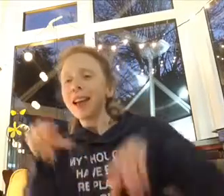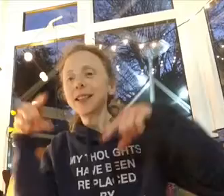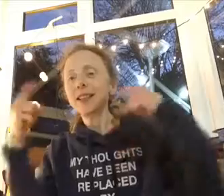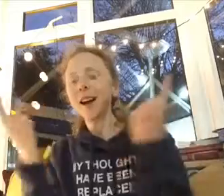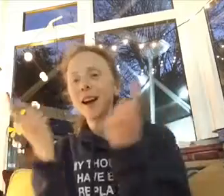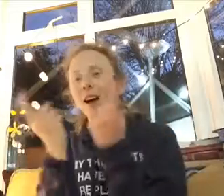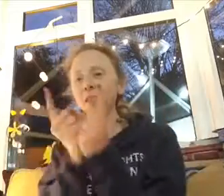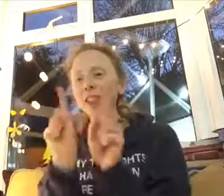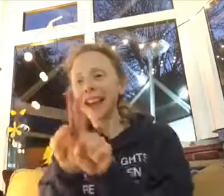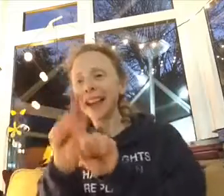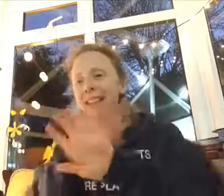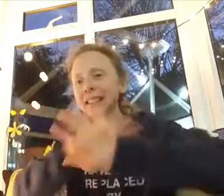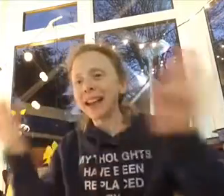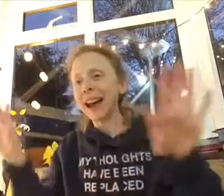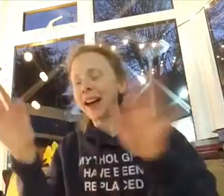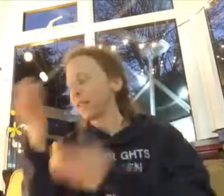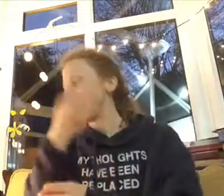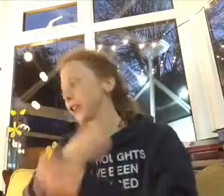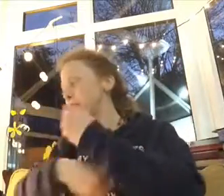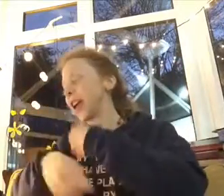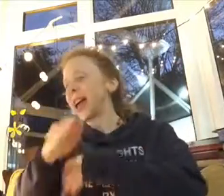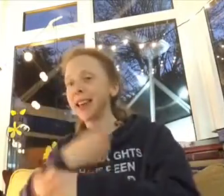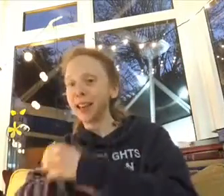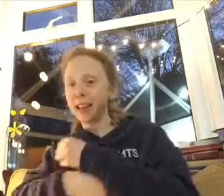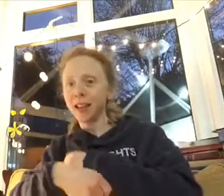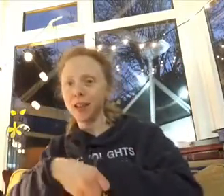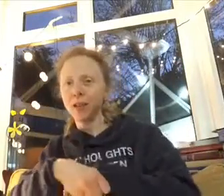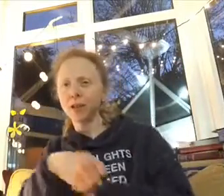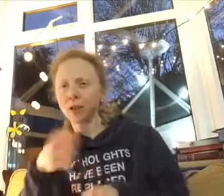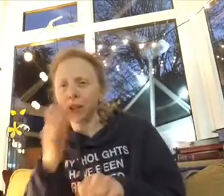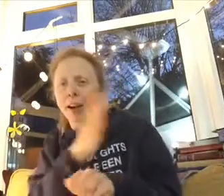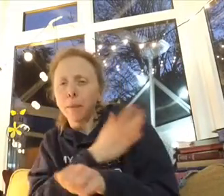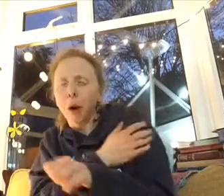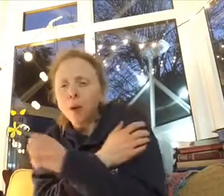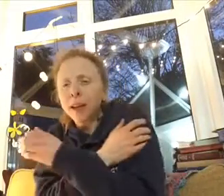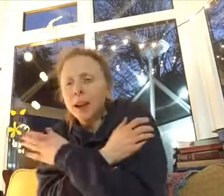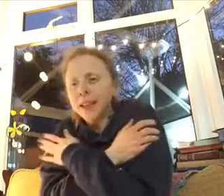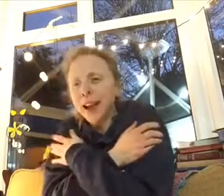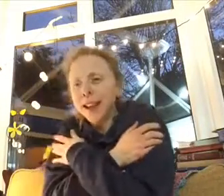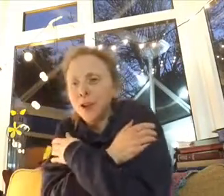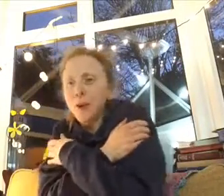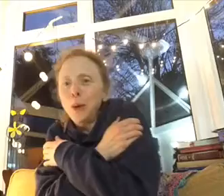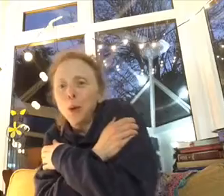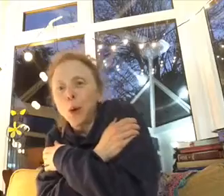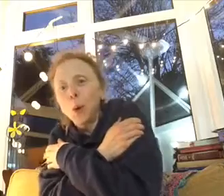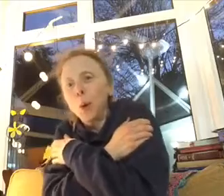some things never change and I'm holding on tight to you